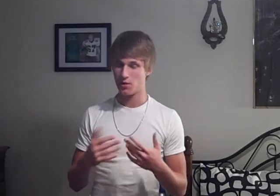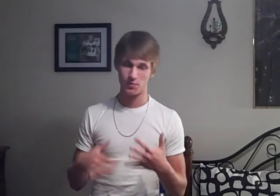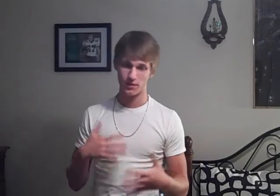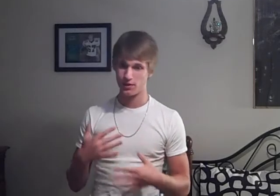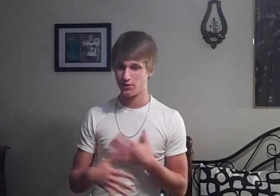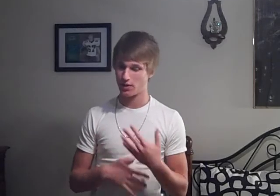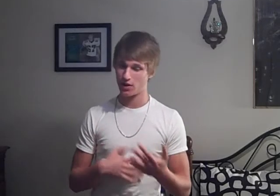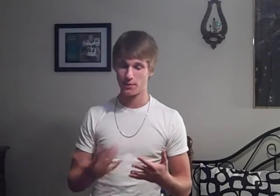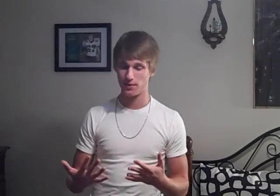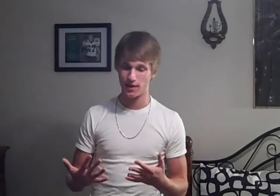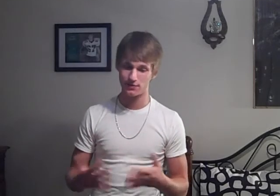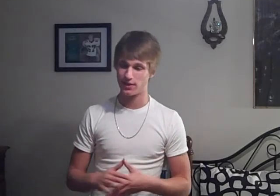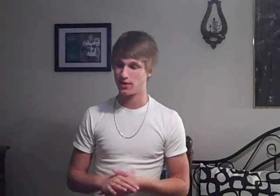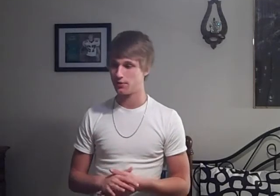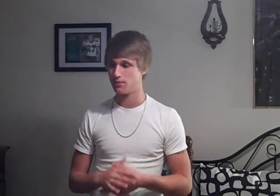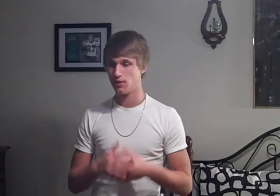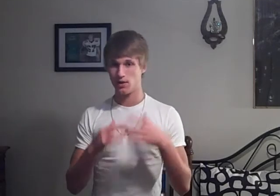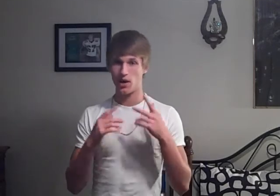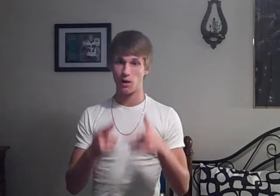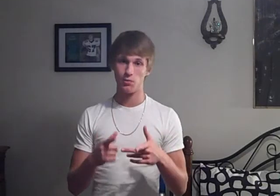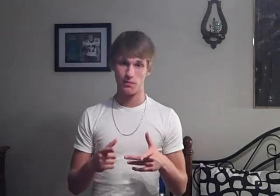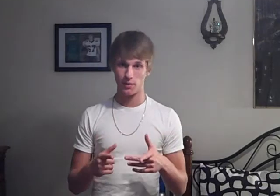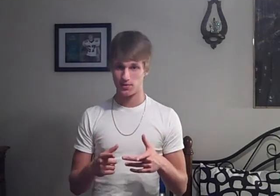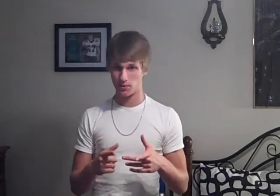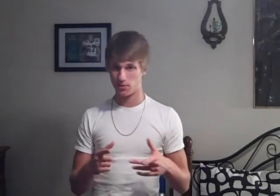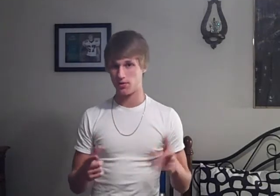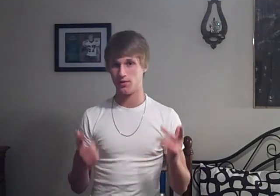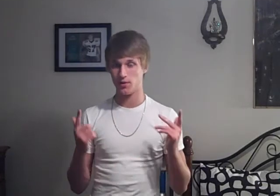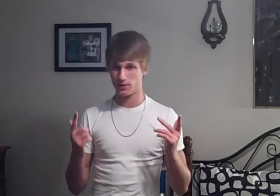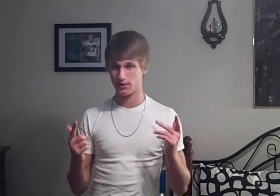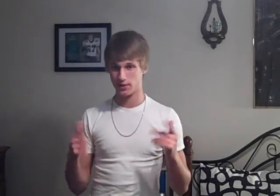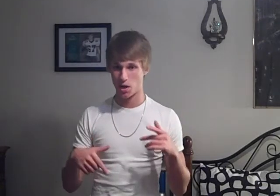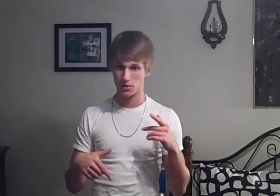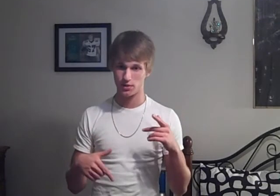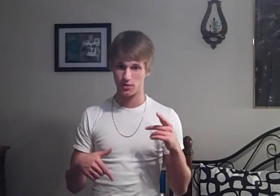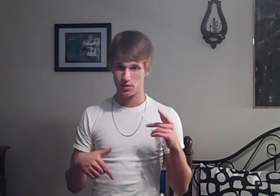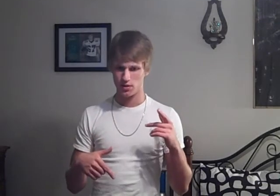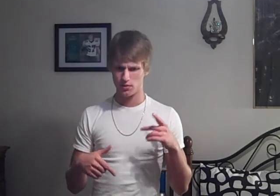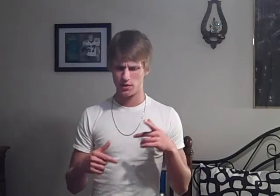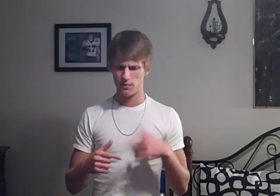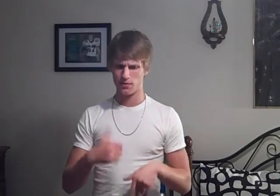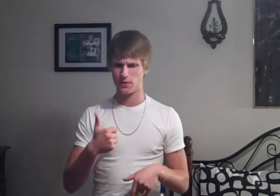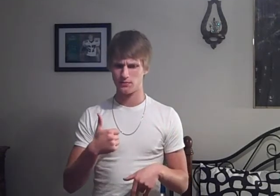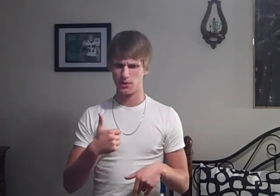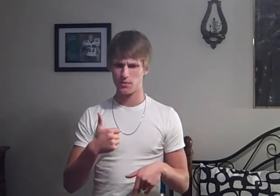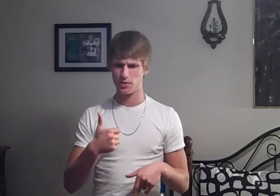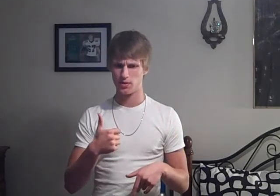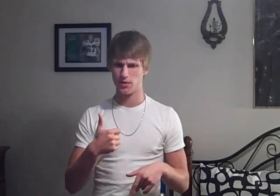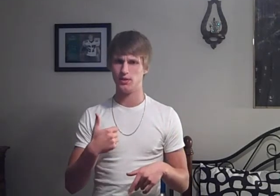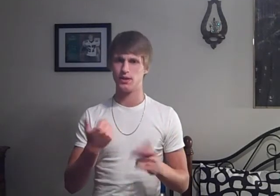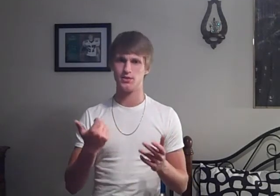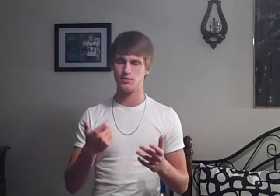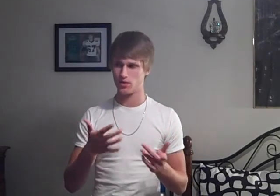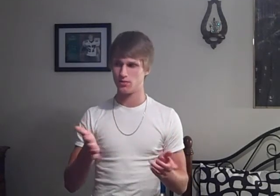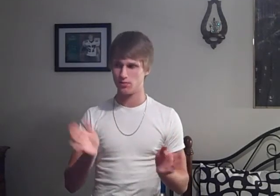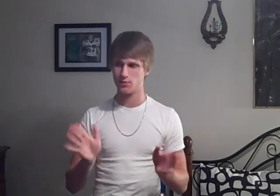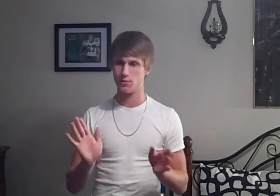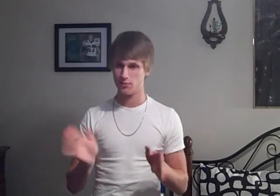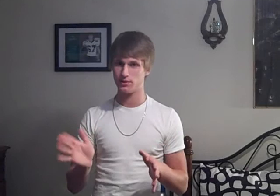Hopefully You got a couple laughs Out of it I will be posting more Don't forget to comment Give me a thumbs up Because as you know YouTube did